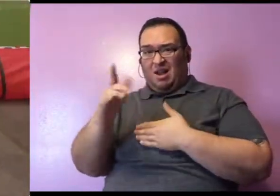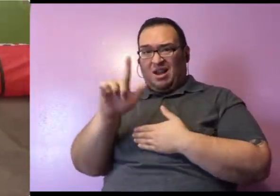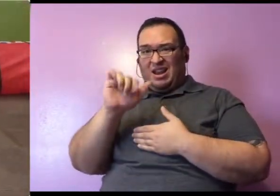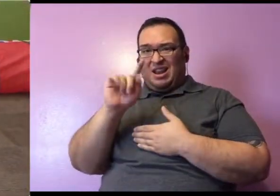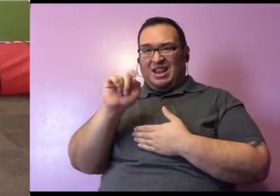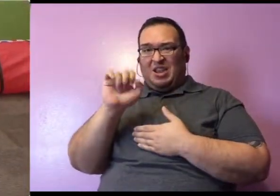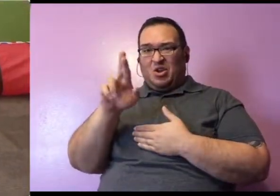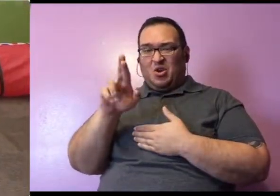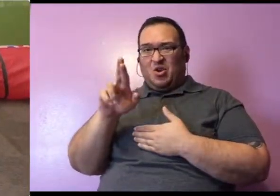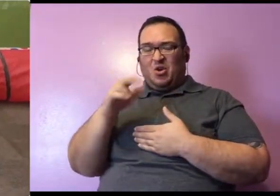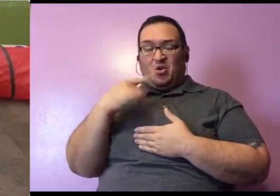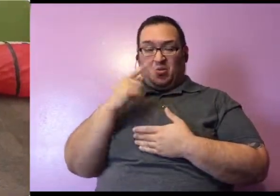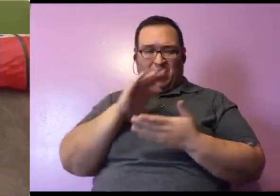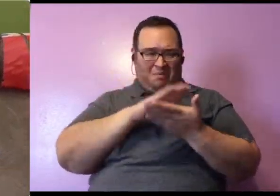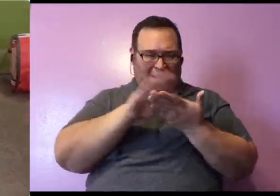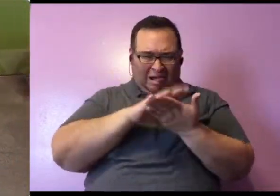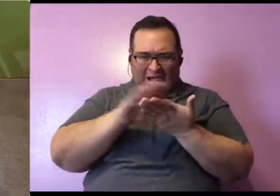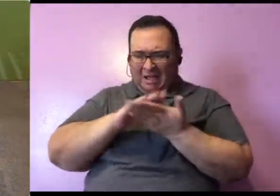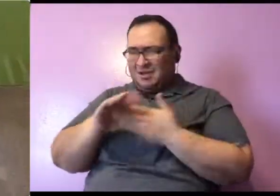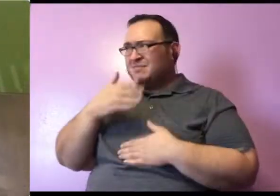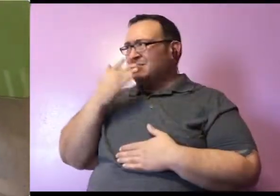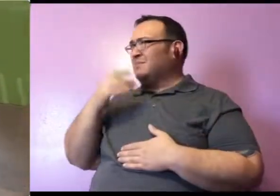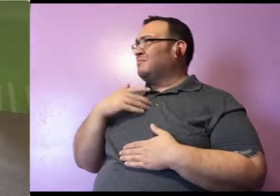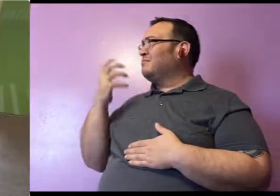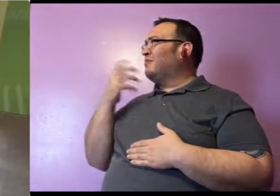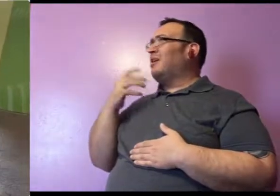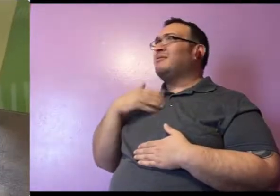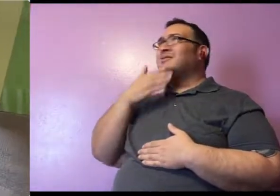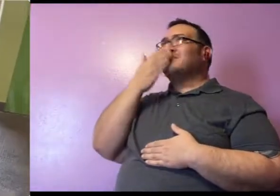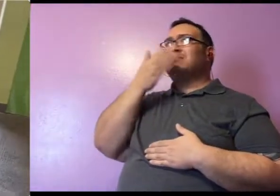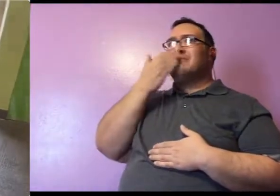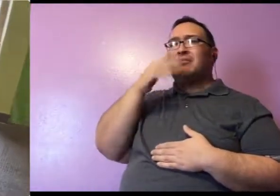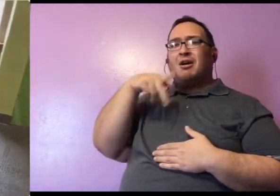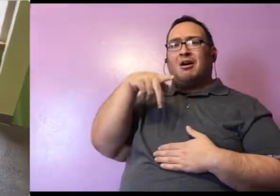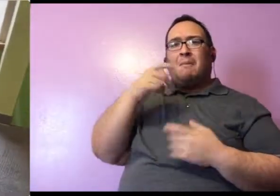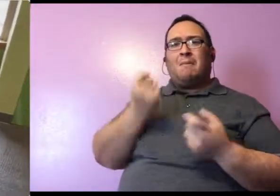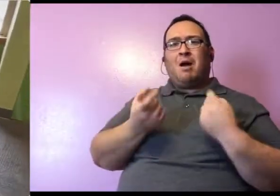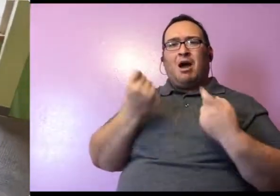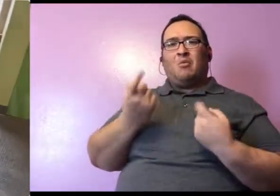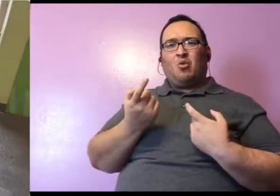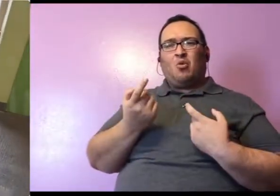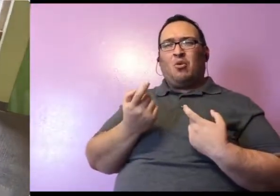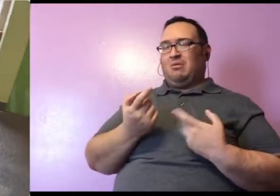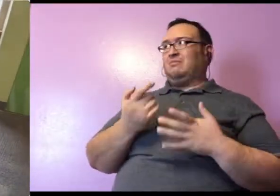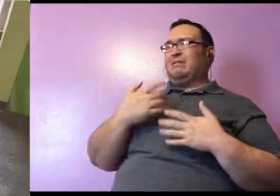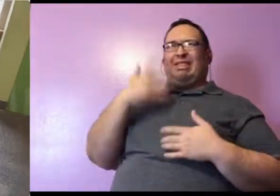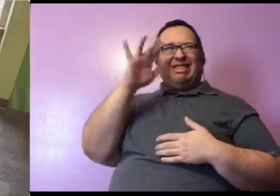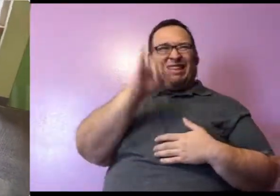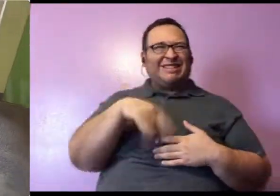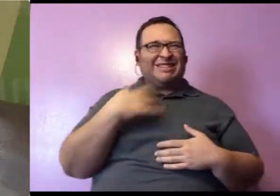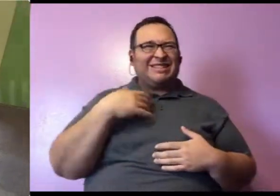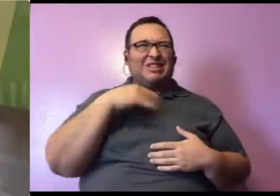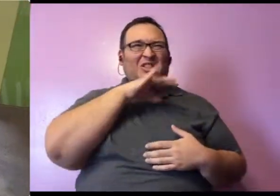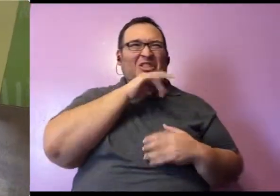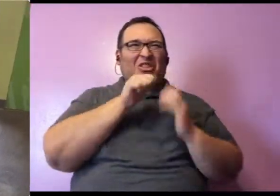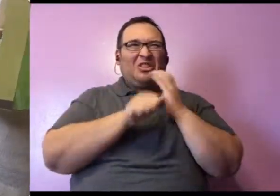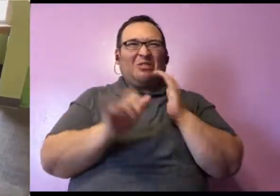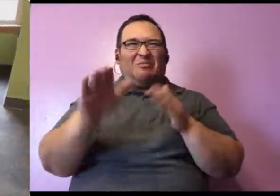feels very weird when I'm cleaning the litter box and I think, oh, it smells like popcorn. That's kind of, oh gosh, that's her litter box that I'm smelling.